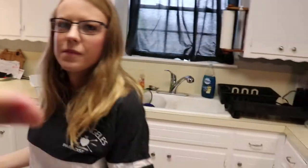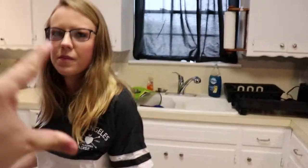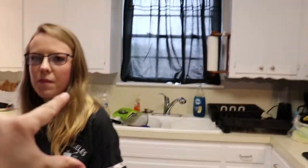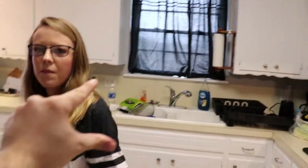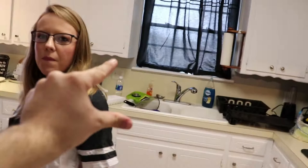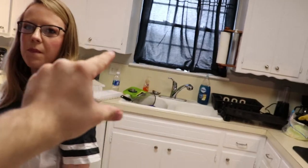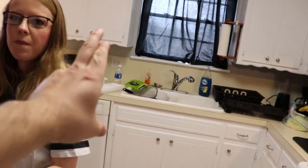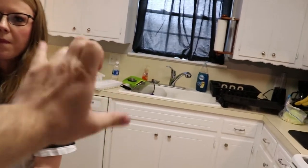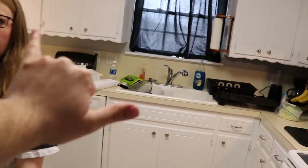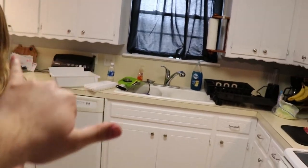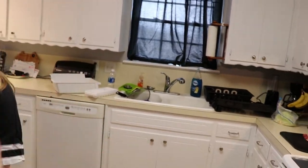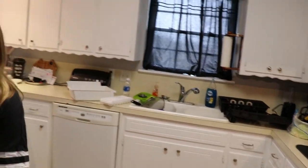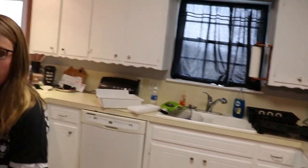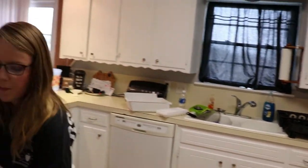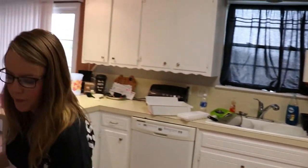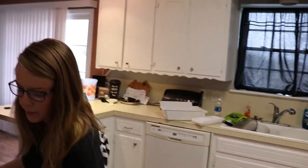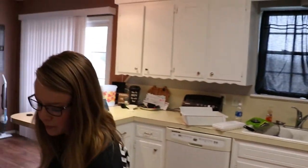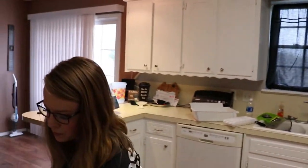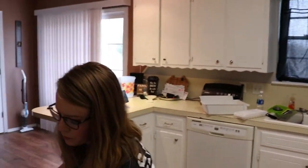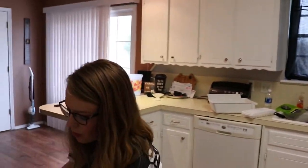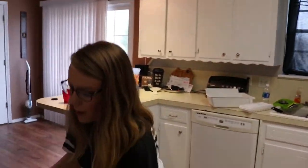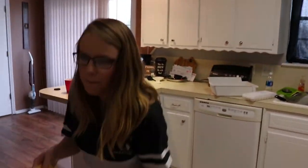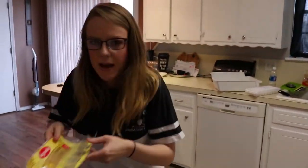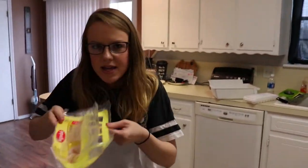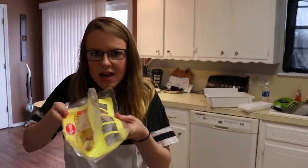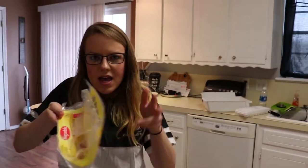it's gray bacon